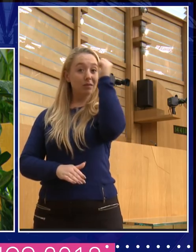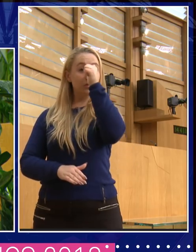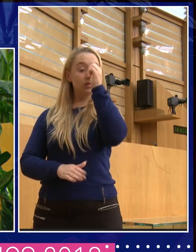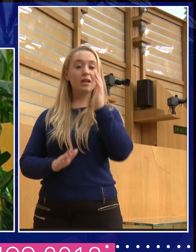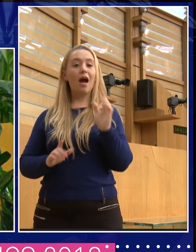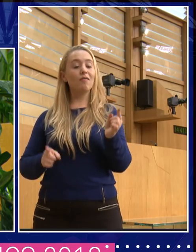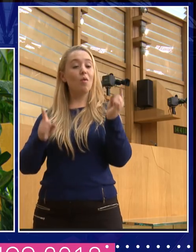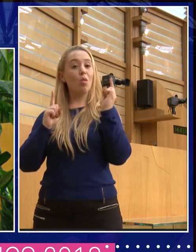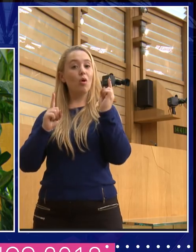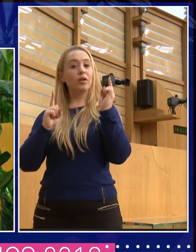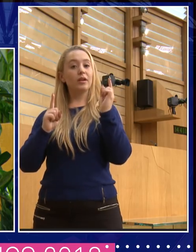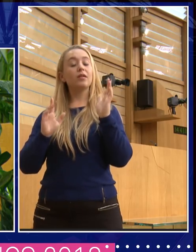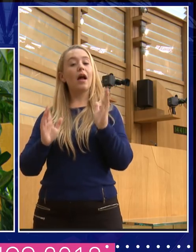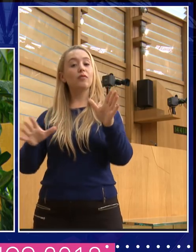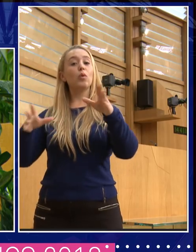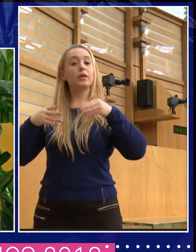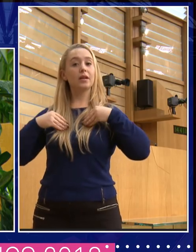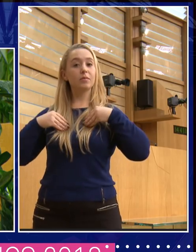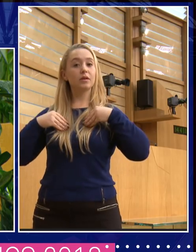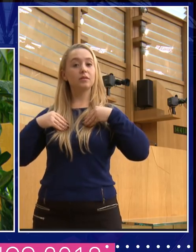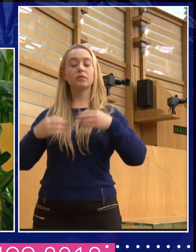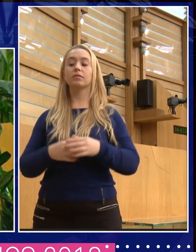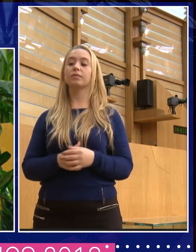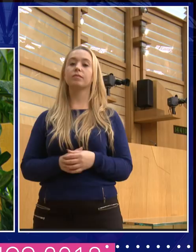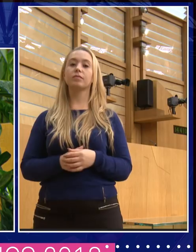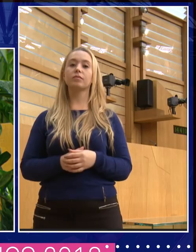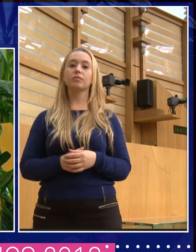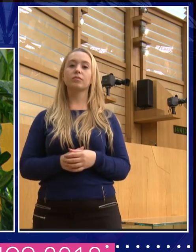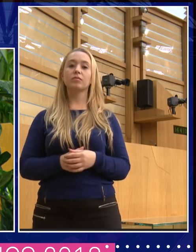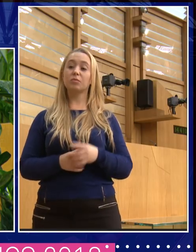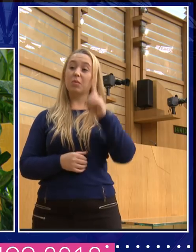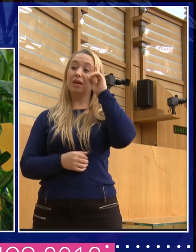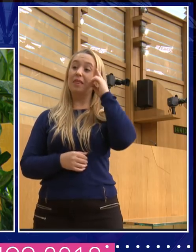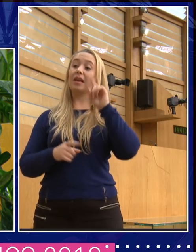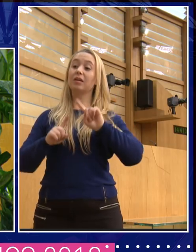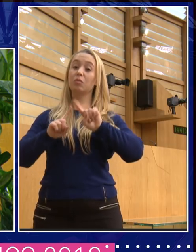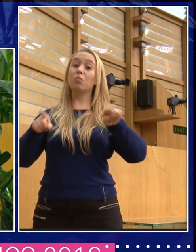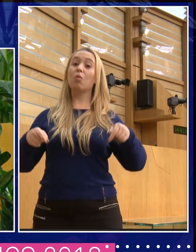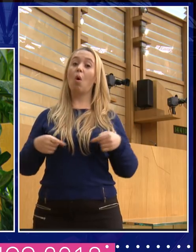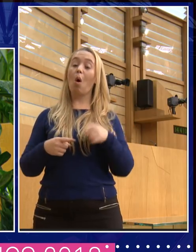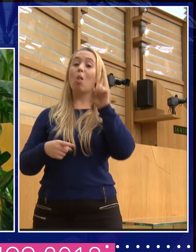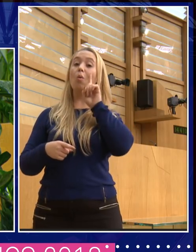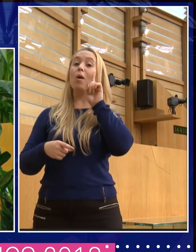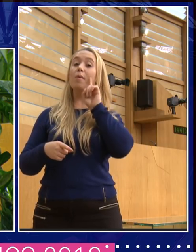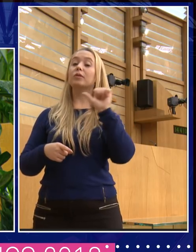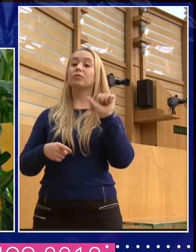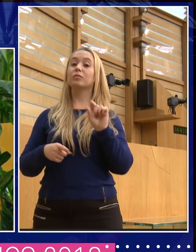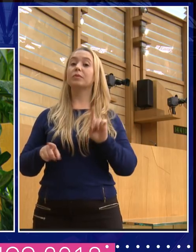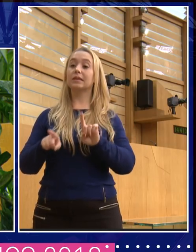example that I've quite often told about myself, but I think it shows how we're all implicated in this. It's about